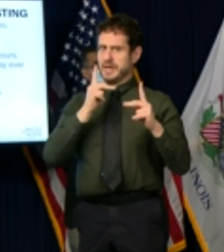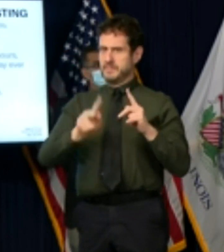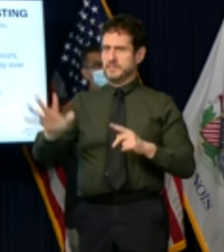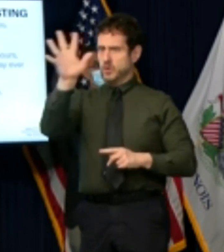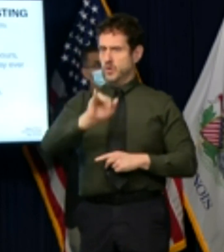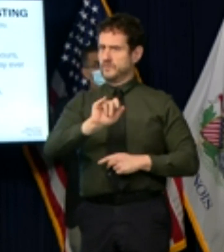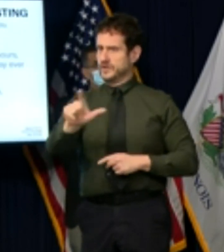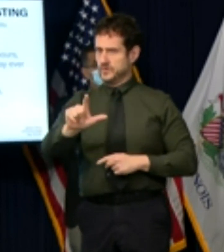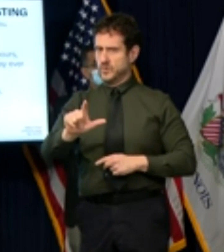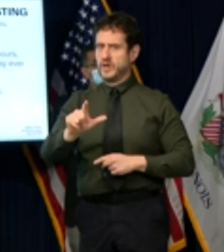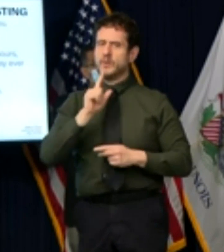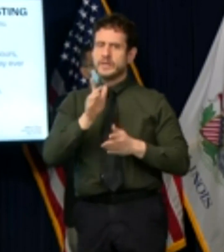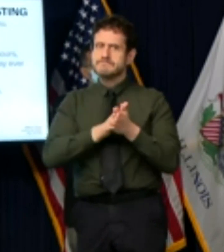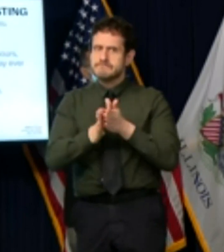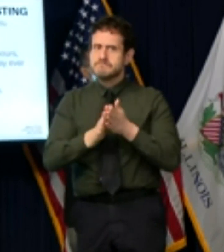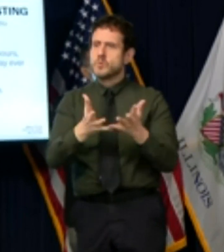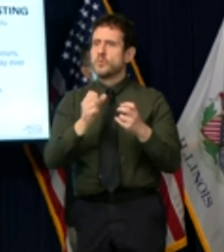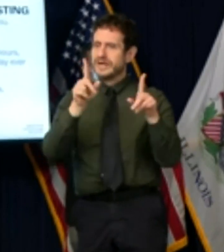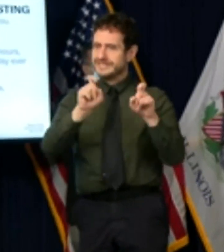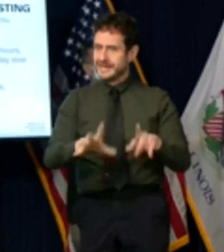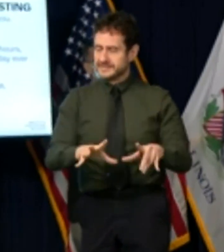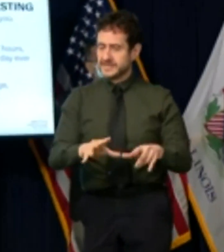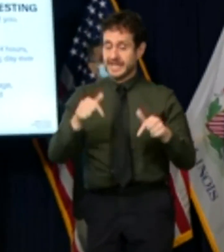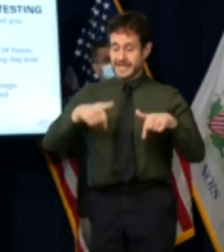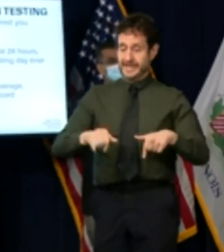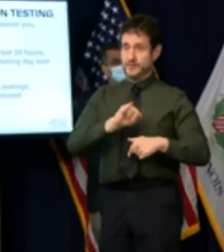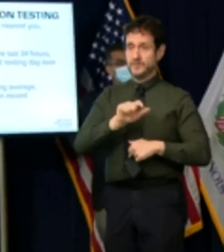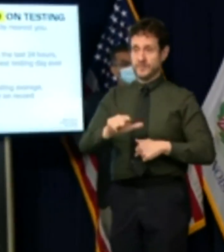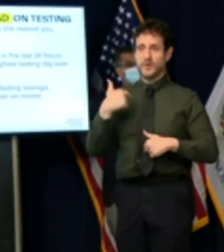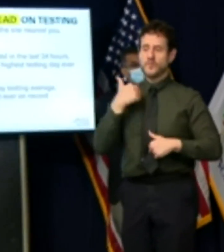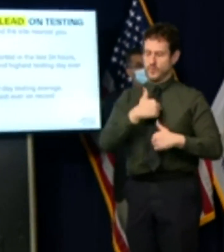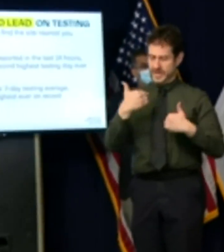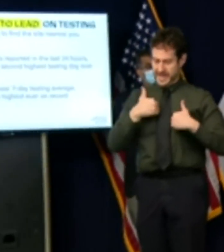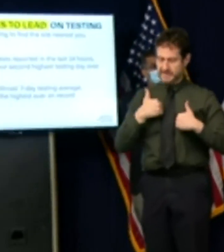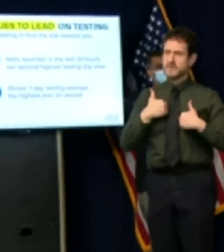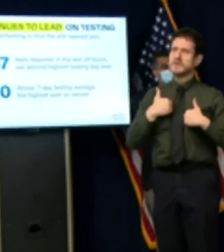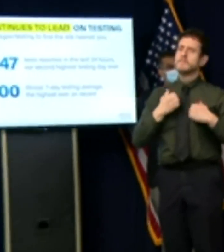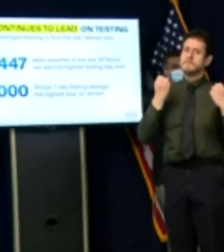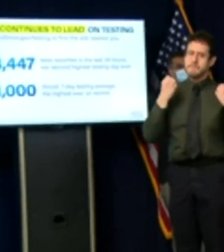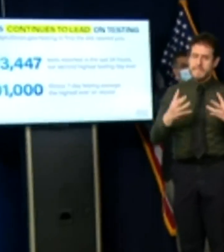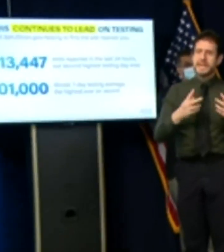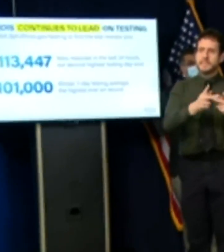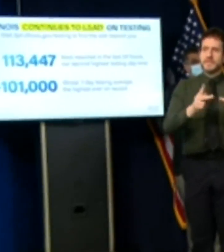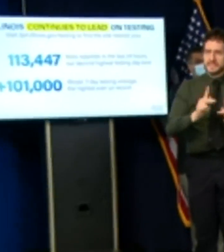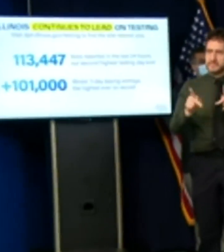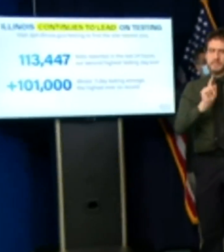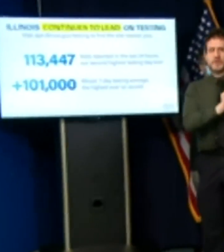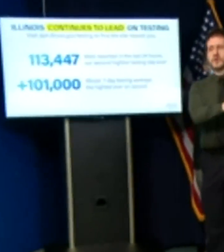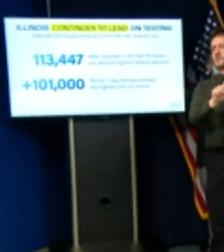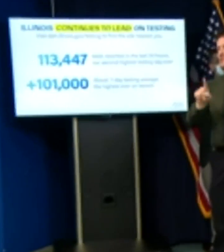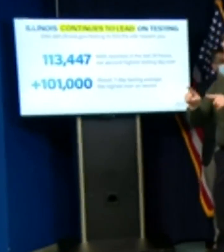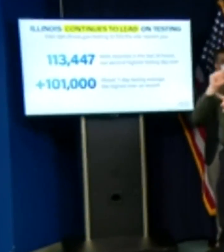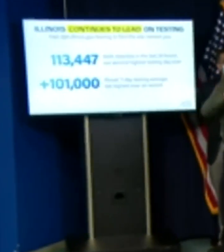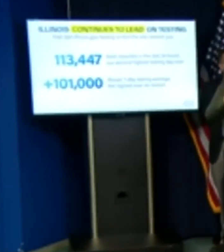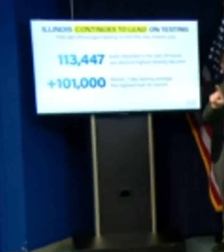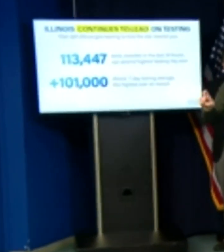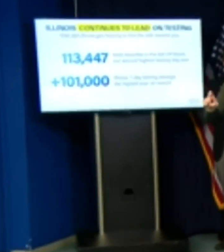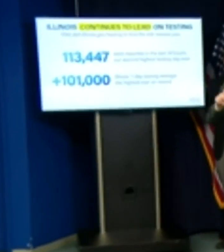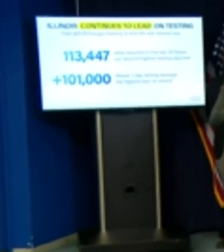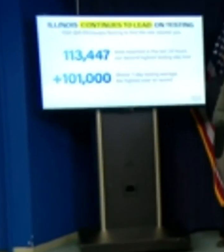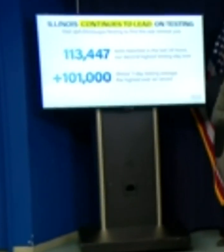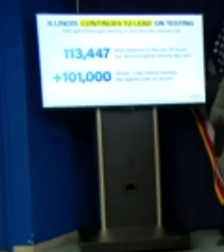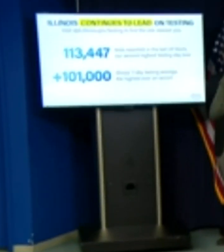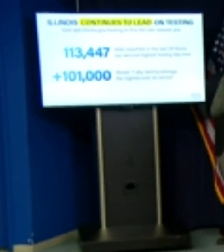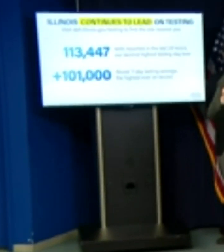that here in illinois we prepared our testing infrastructure for a surge and are seeing the results of that work now with our